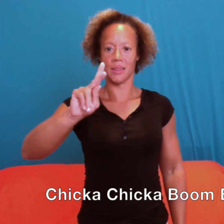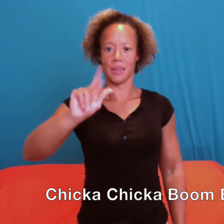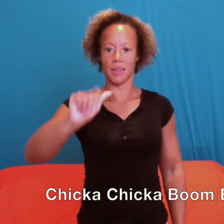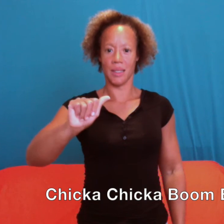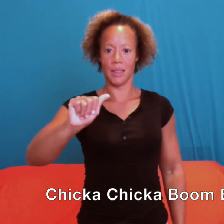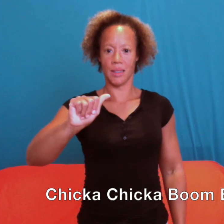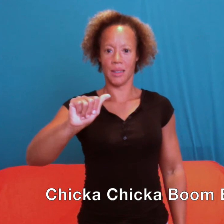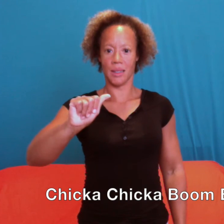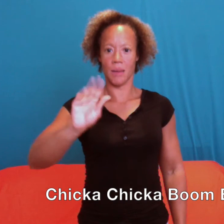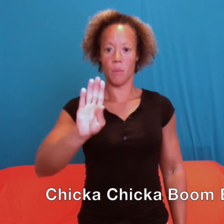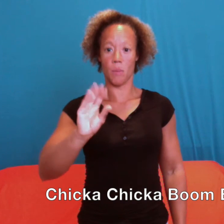Boom.